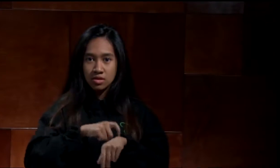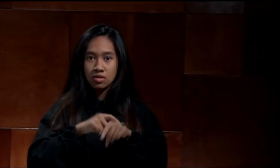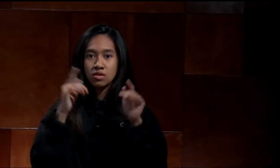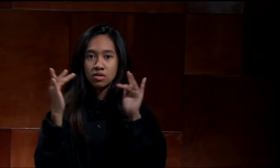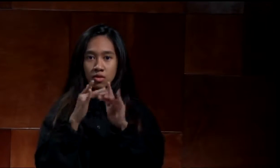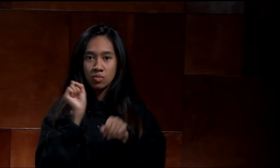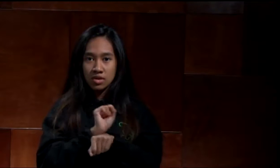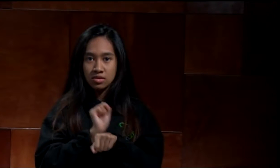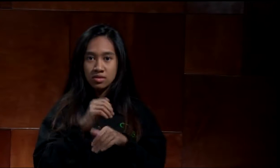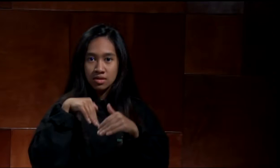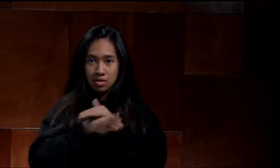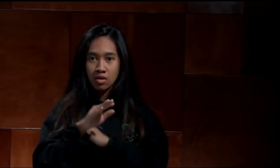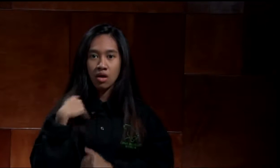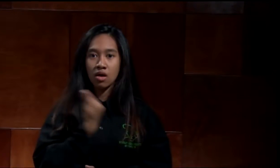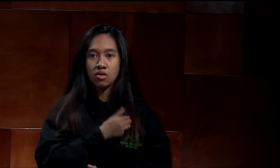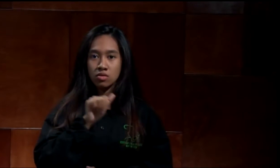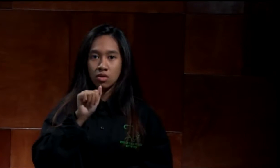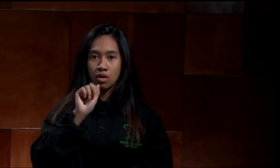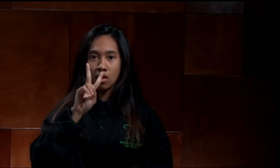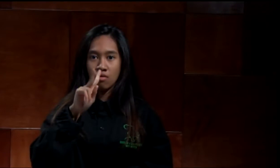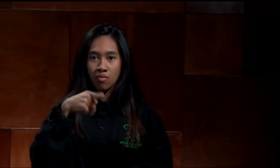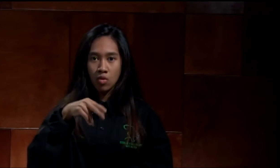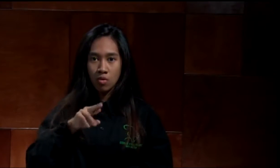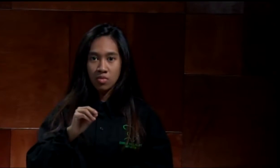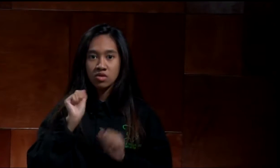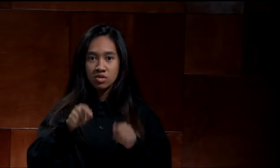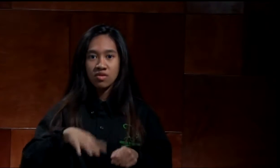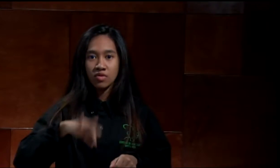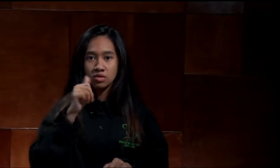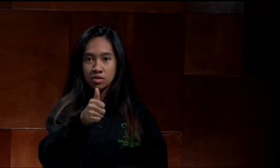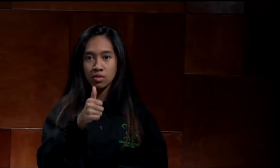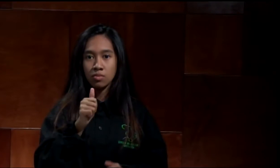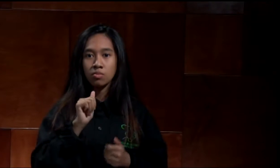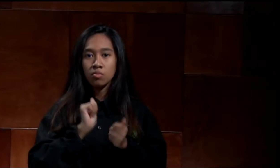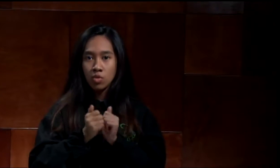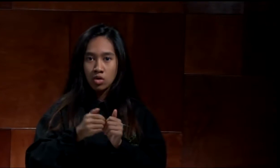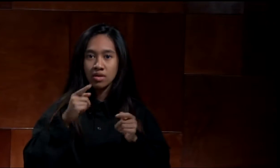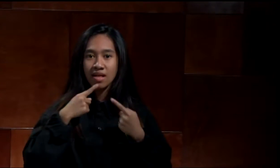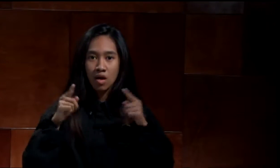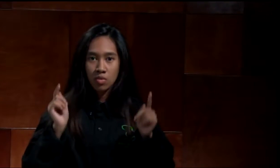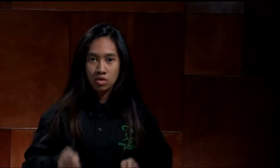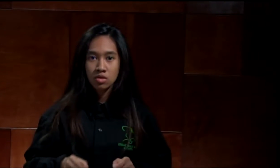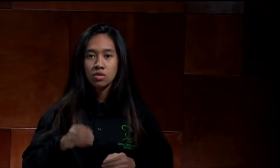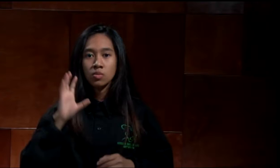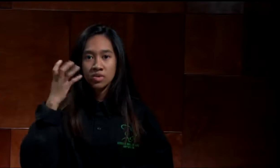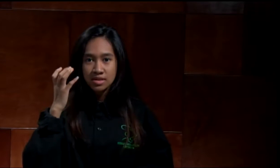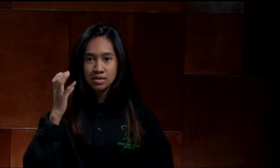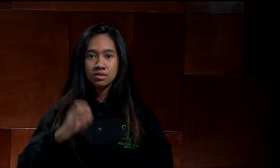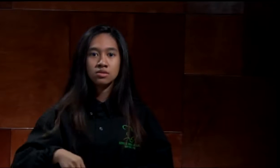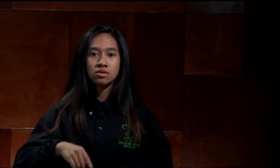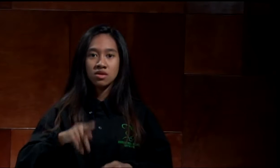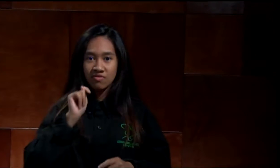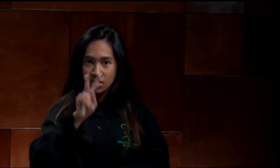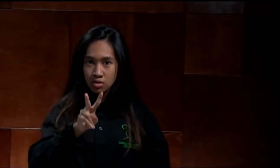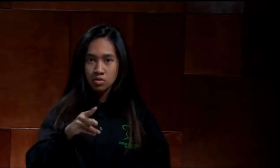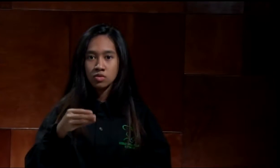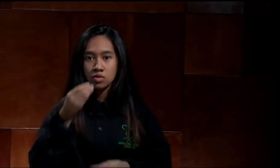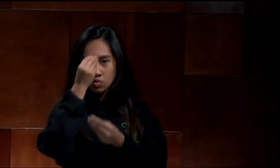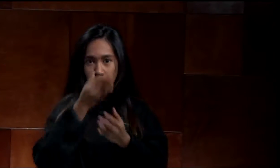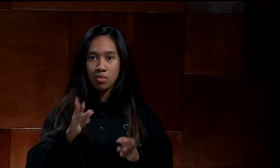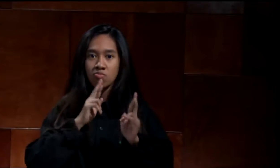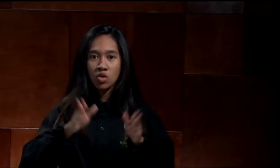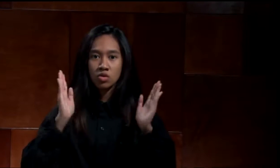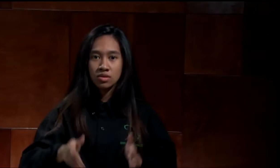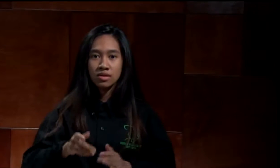and a link to a career. By entering our audio-visual program, you can find yourself as a sports announcer, as a radio disc